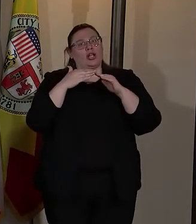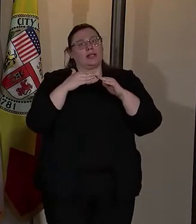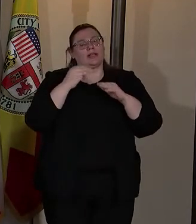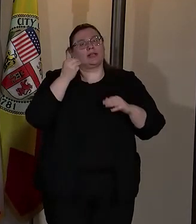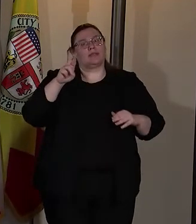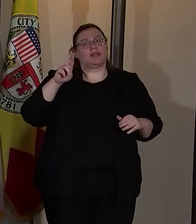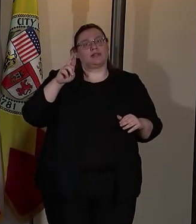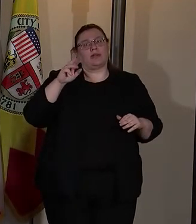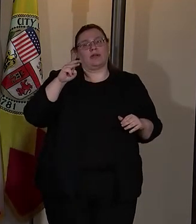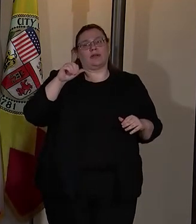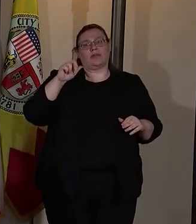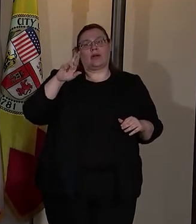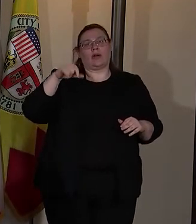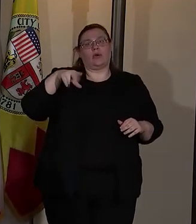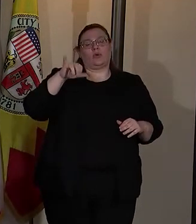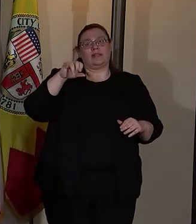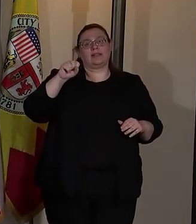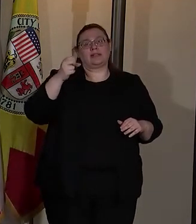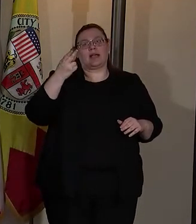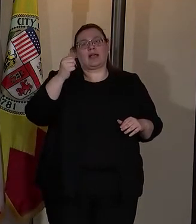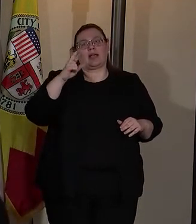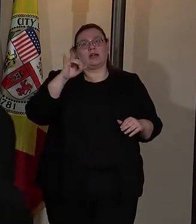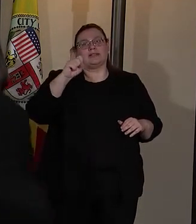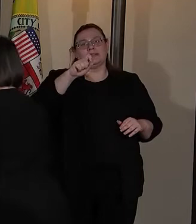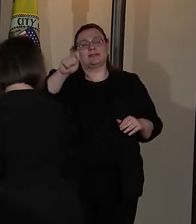Mr. Marquise Harris-Dawson, for remarks.